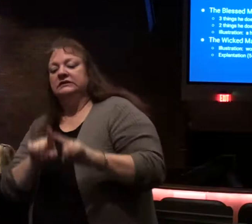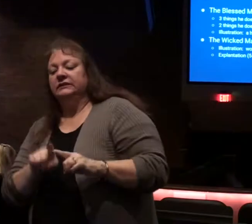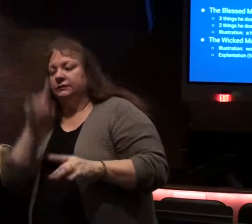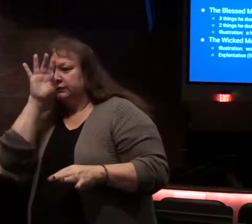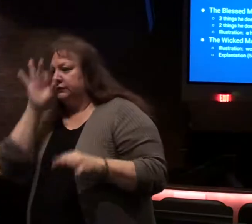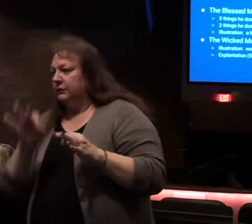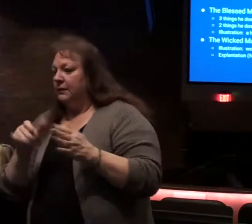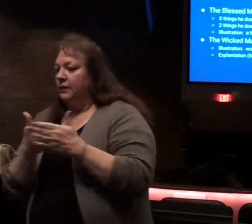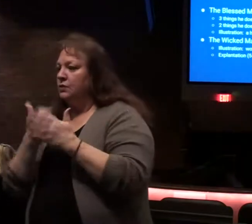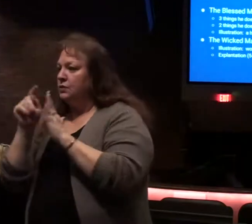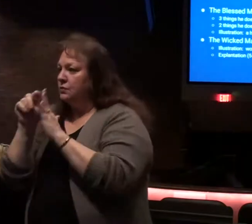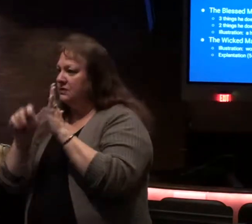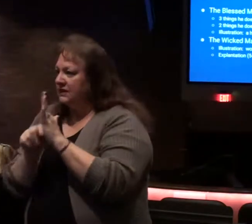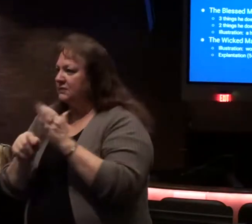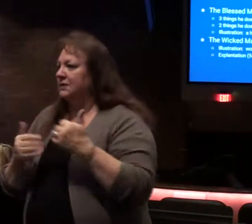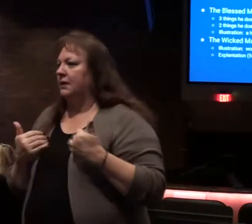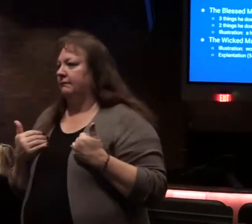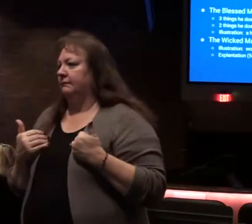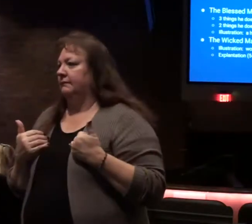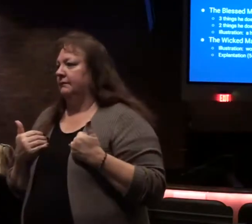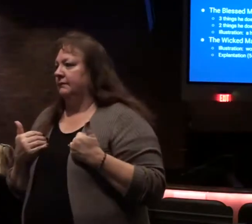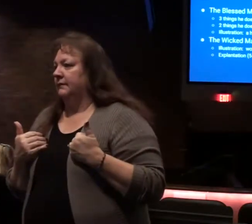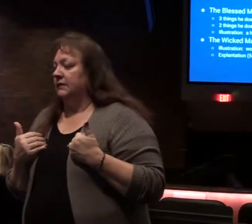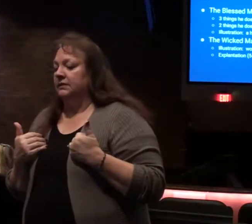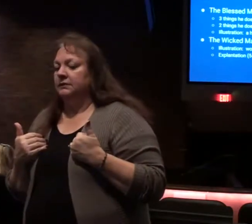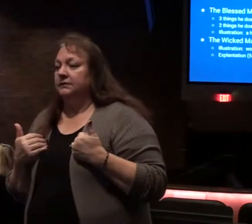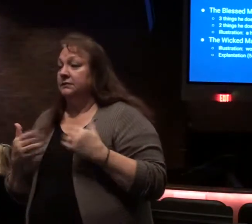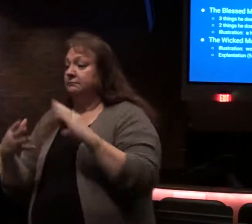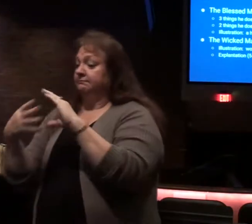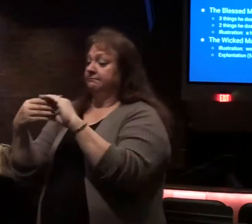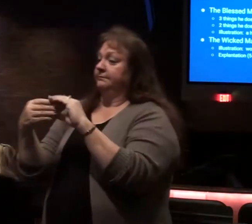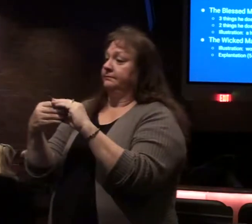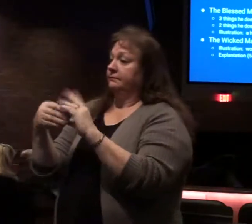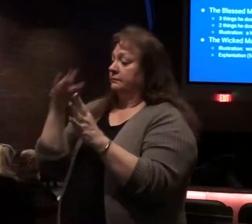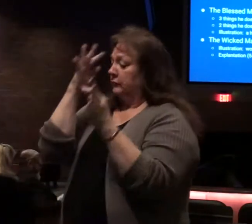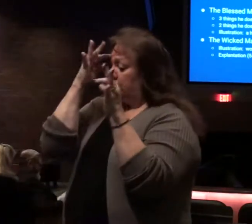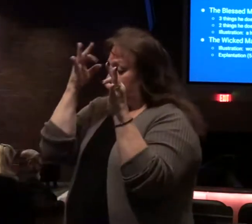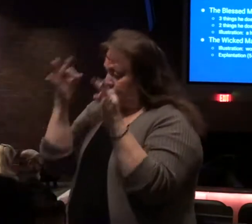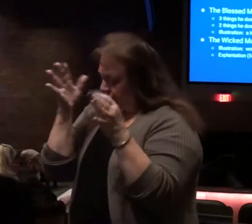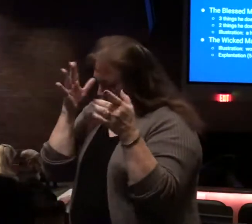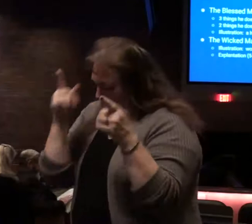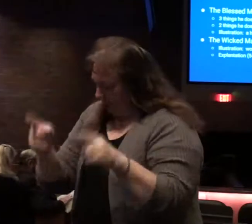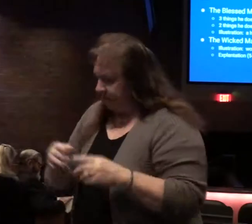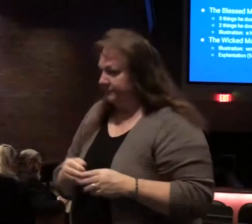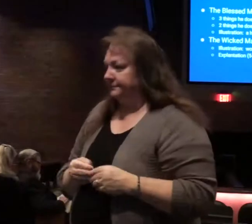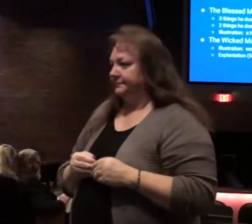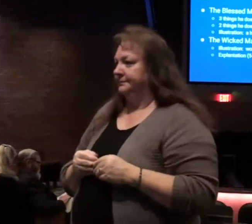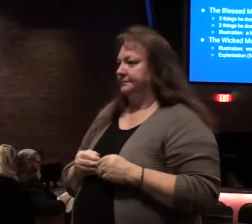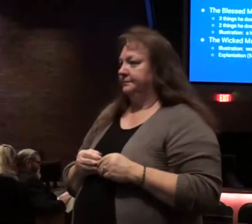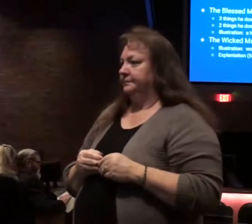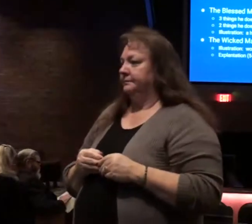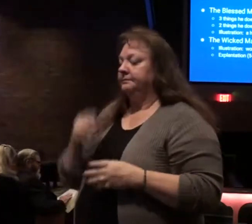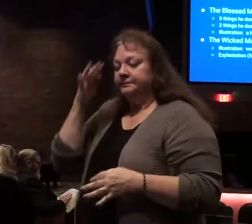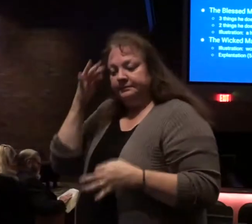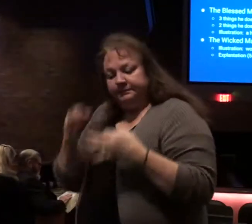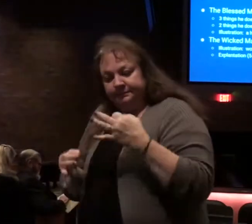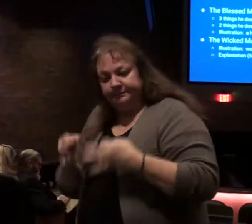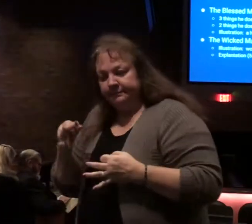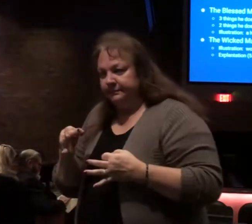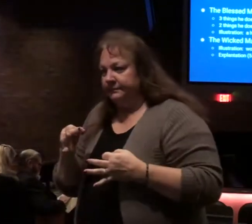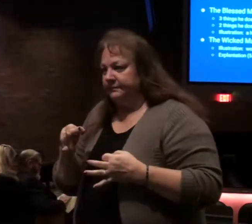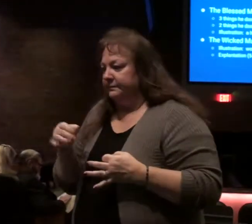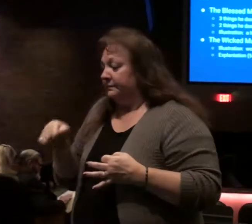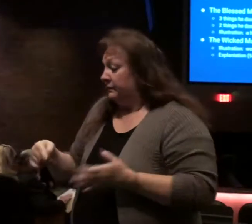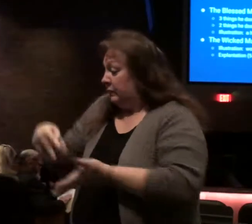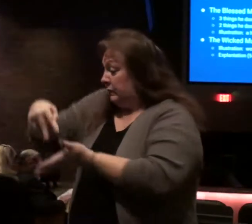that the New Testament lays out it just states the fact of judgment there is judgment the wicked will not